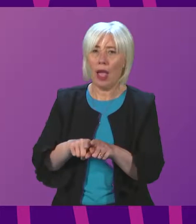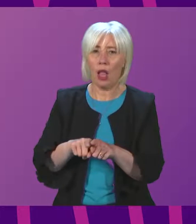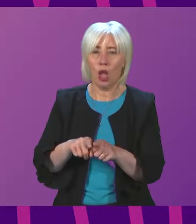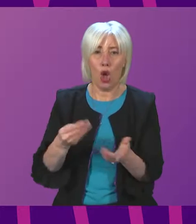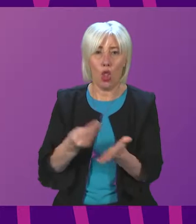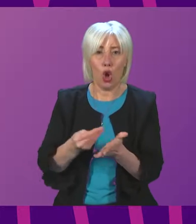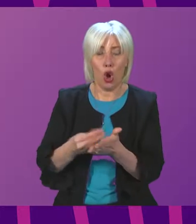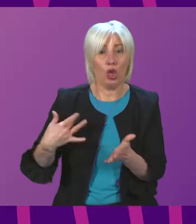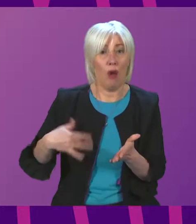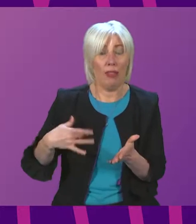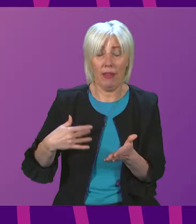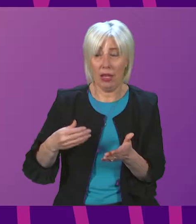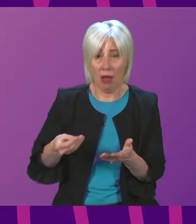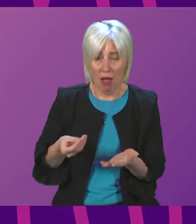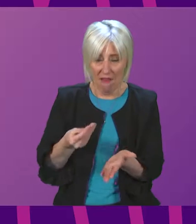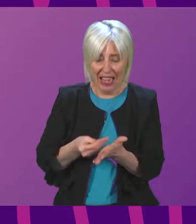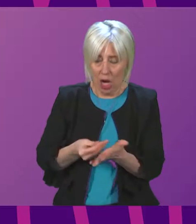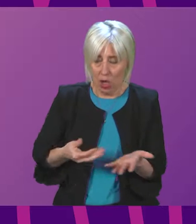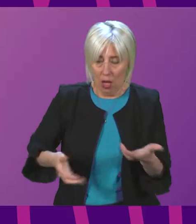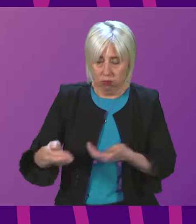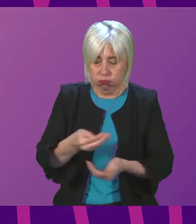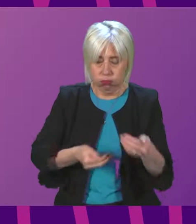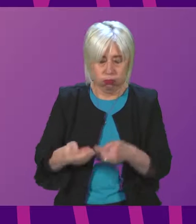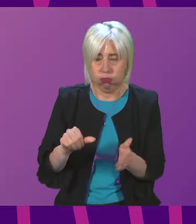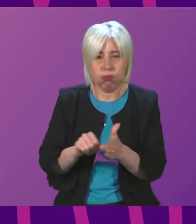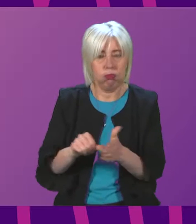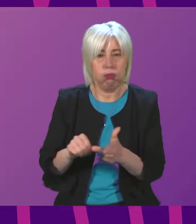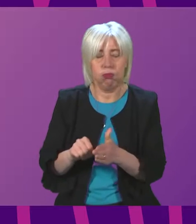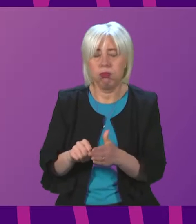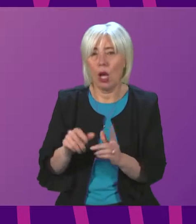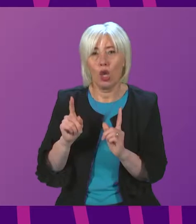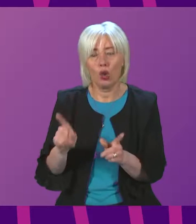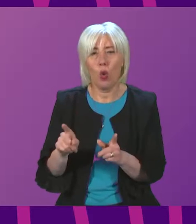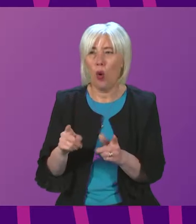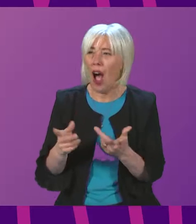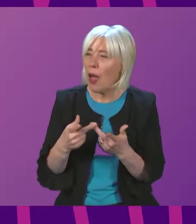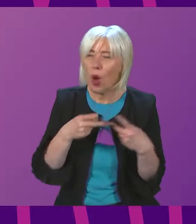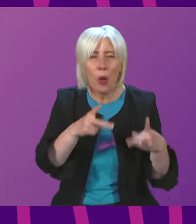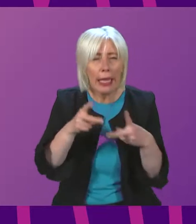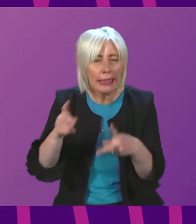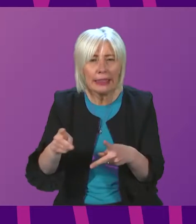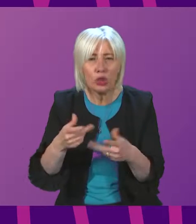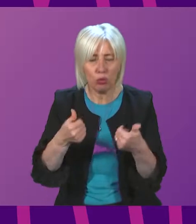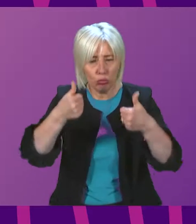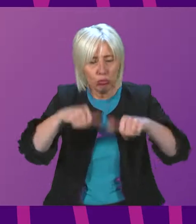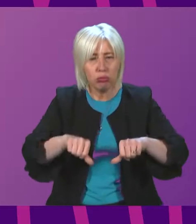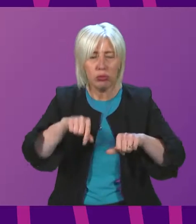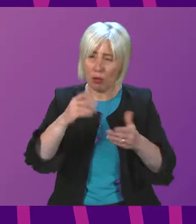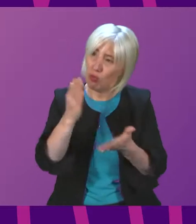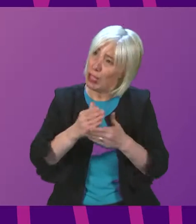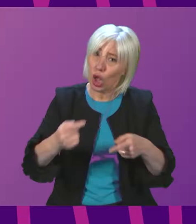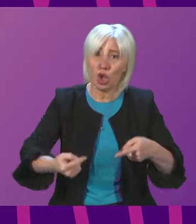causing practical and financial challenges. So are there any other proactive actions which can help resolve the real challenges,